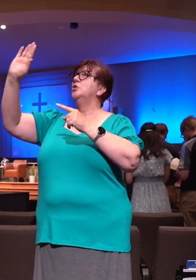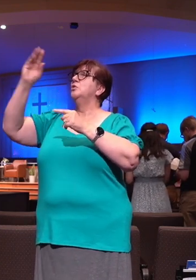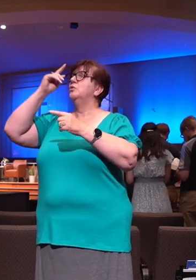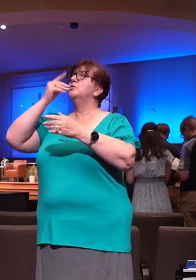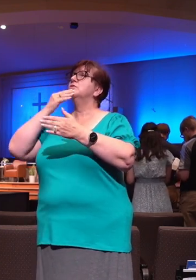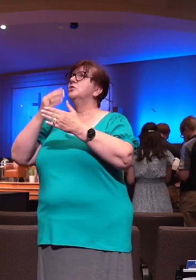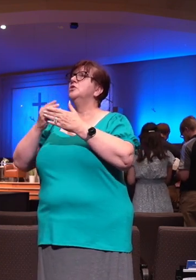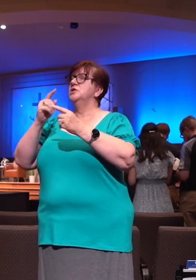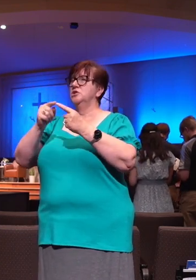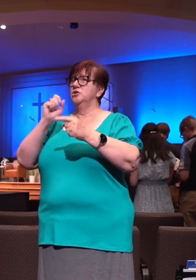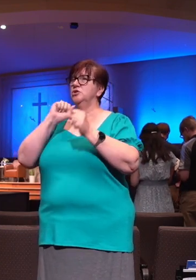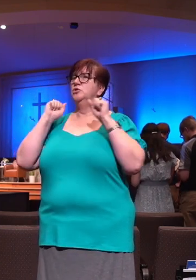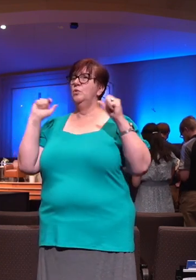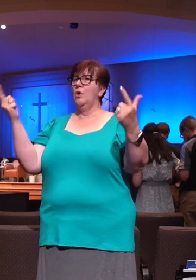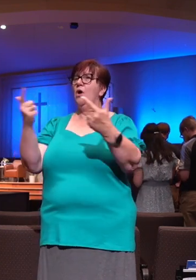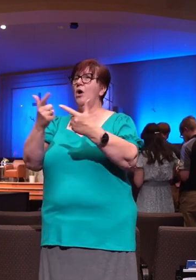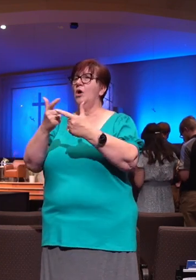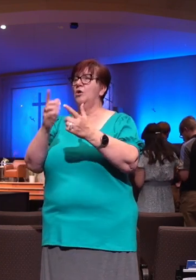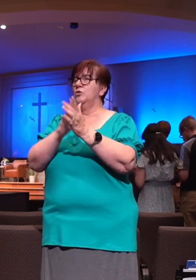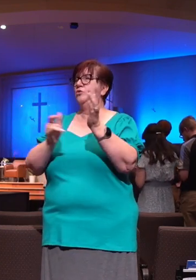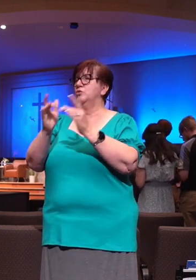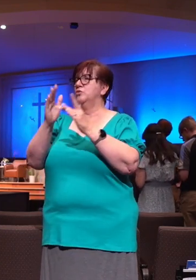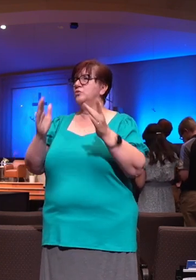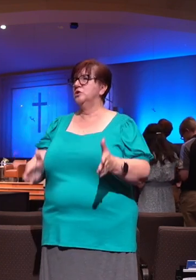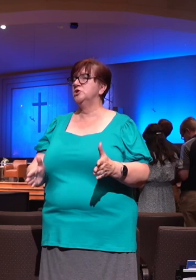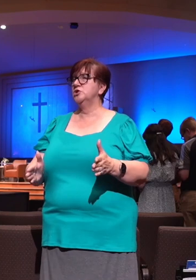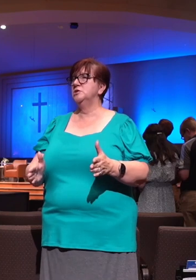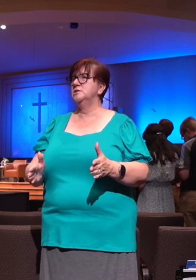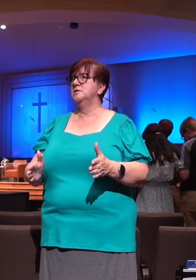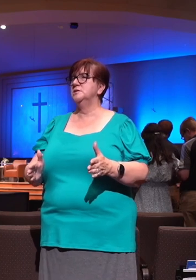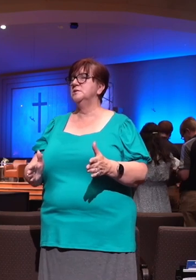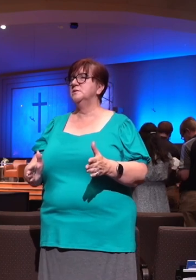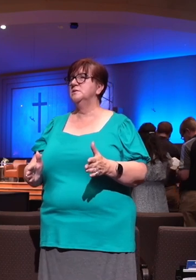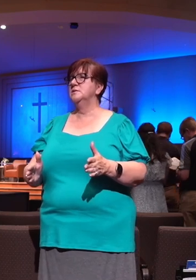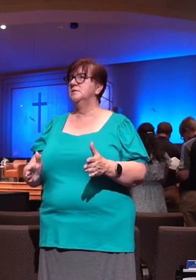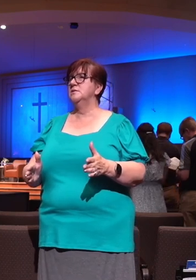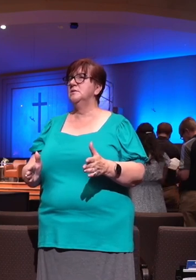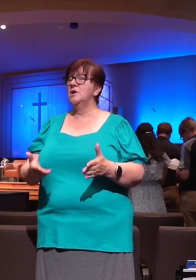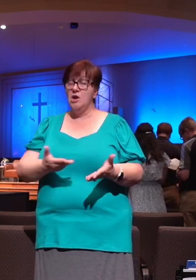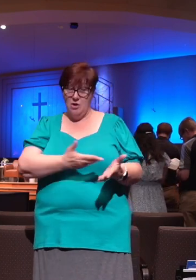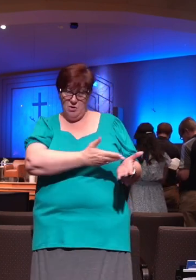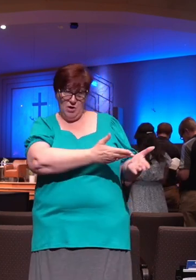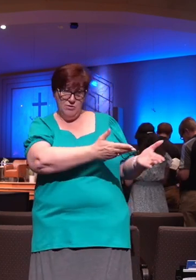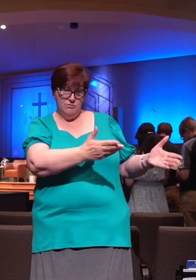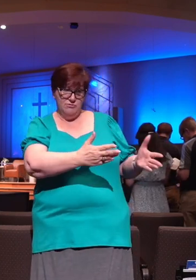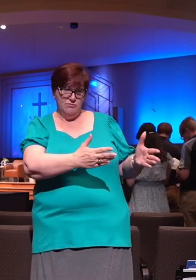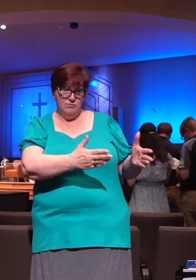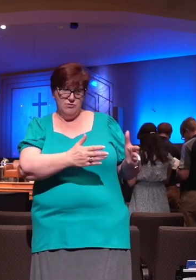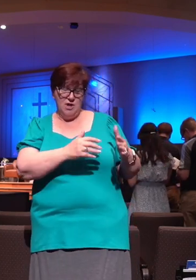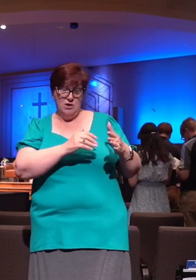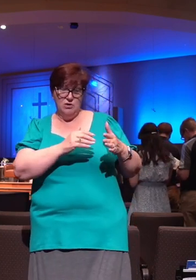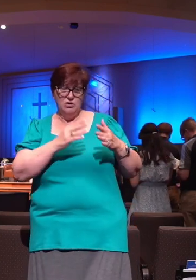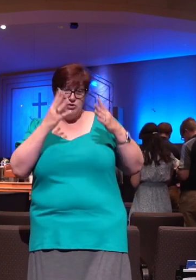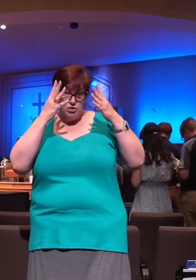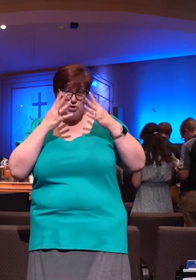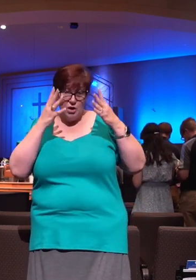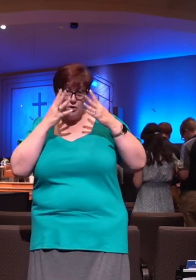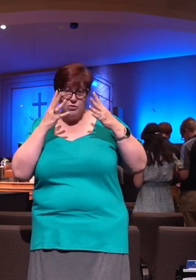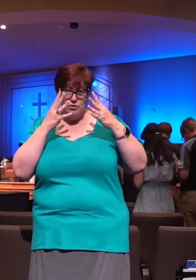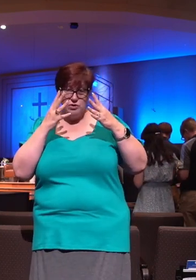all my delight. Their sorrows shall be multiplied that hasten after another God. Their drink offerings